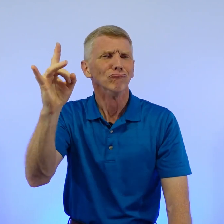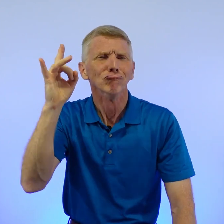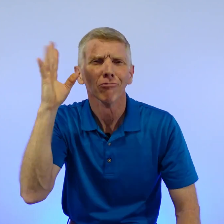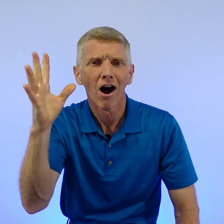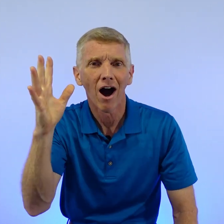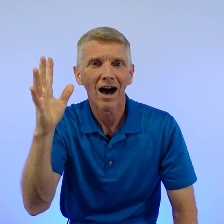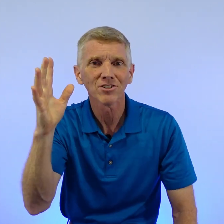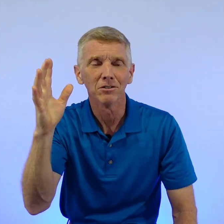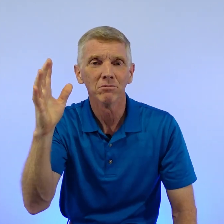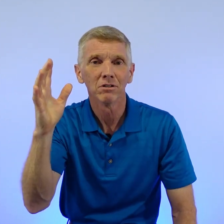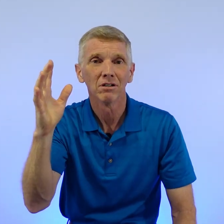Awesome.